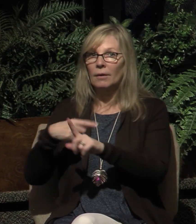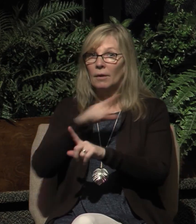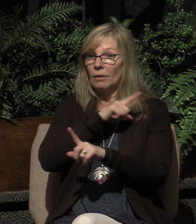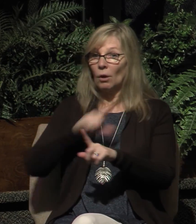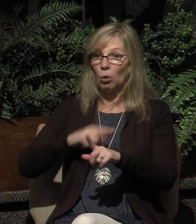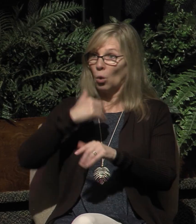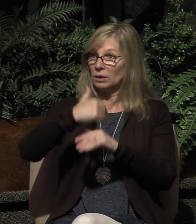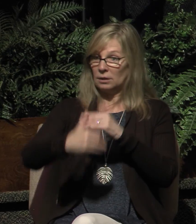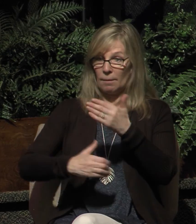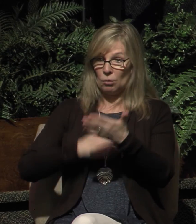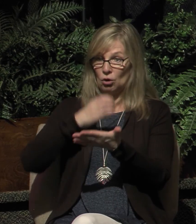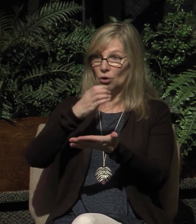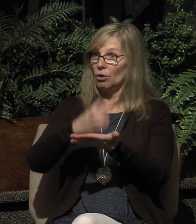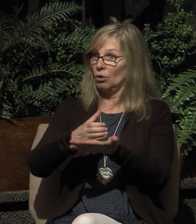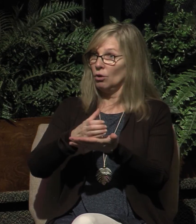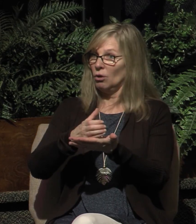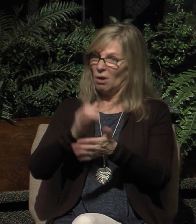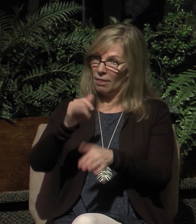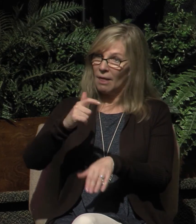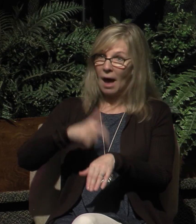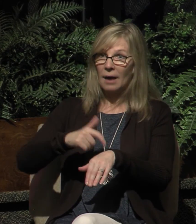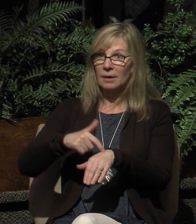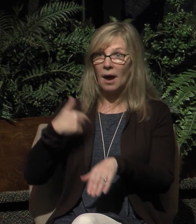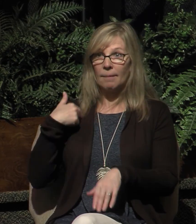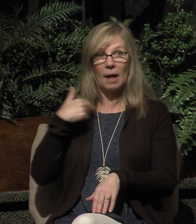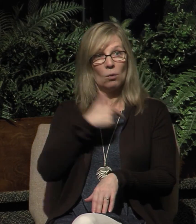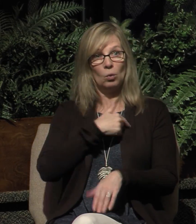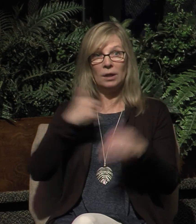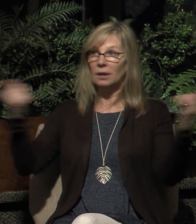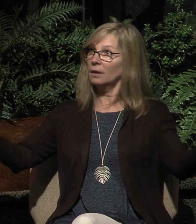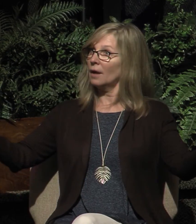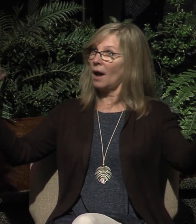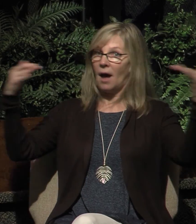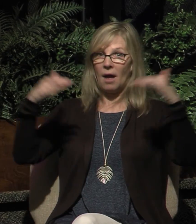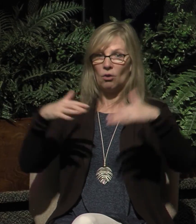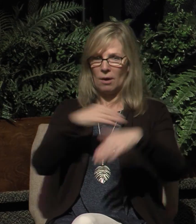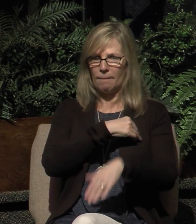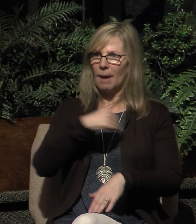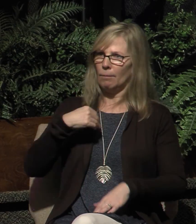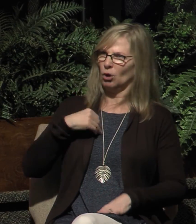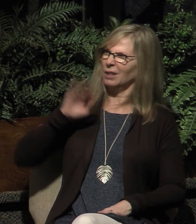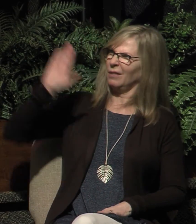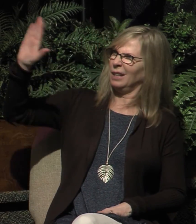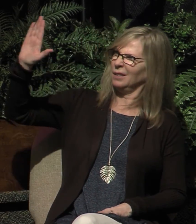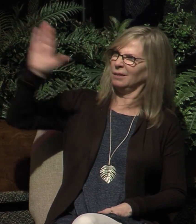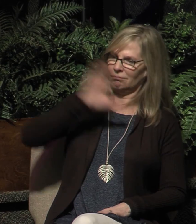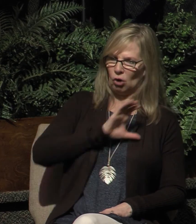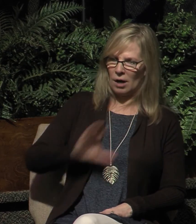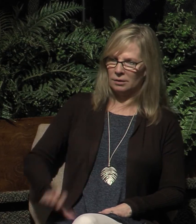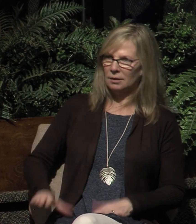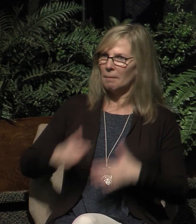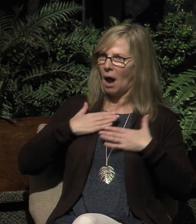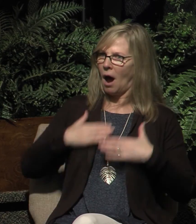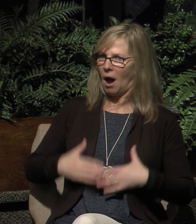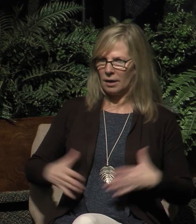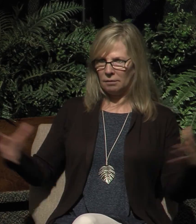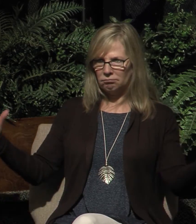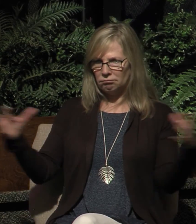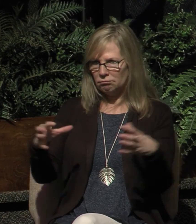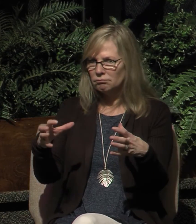time that we gather as members of the body of Christ to not only remember our